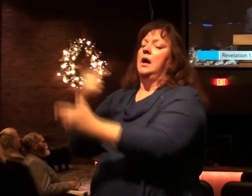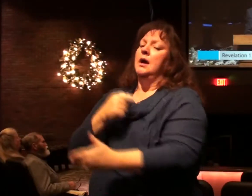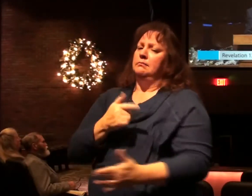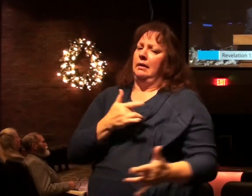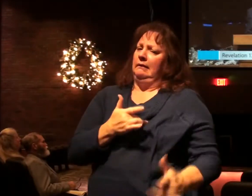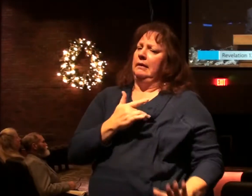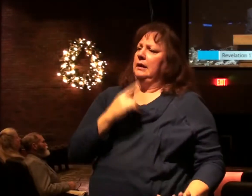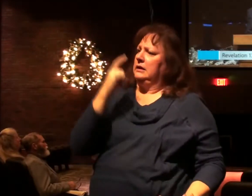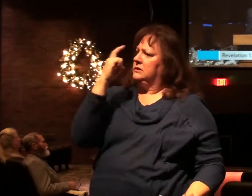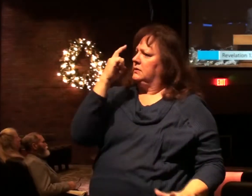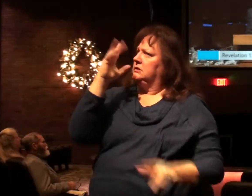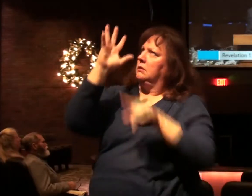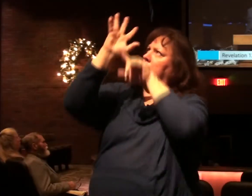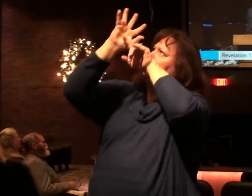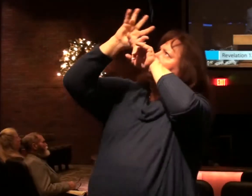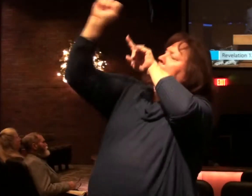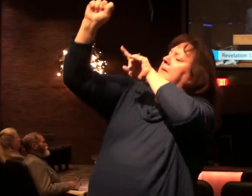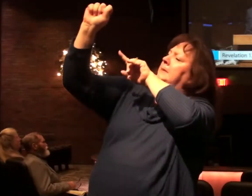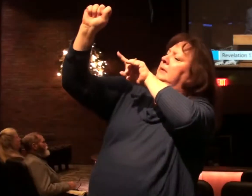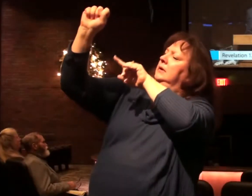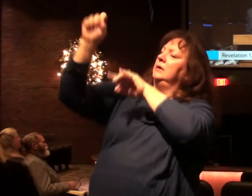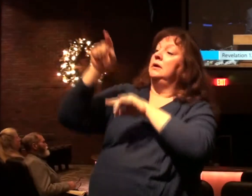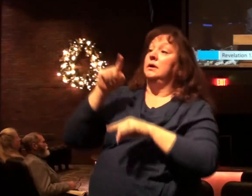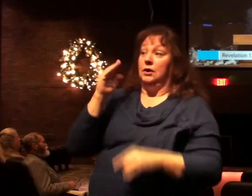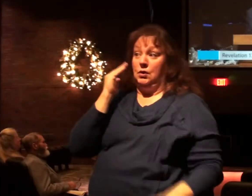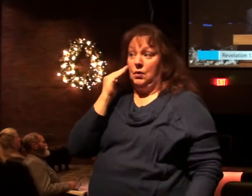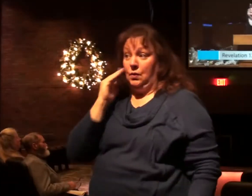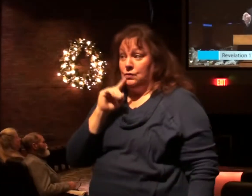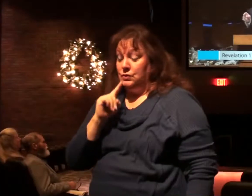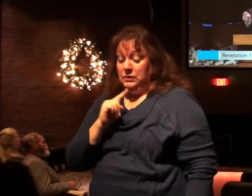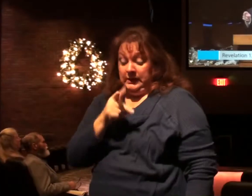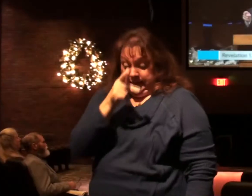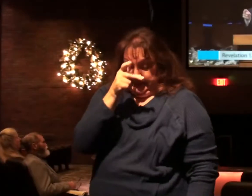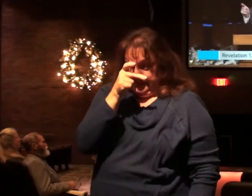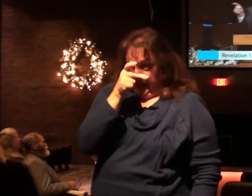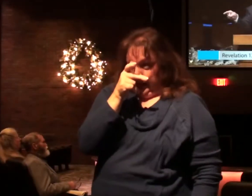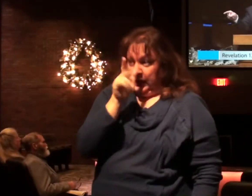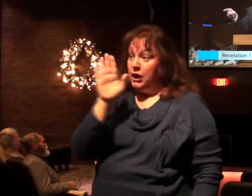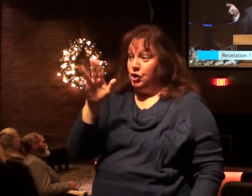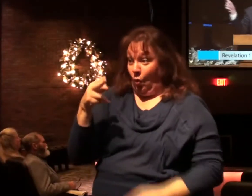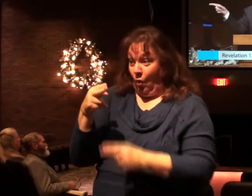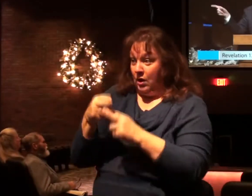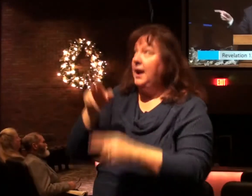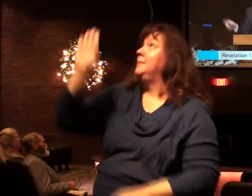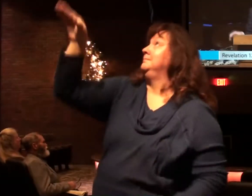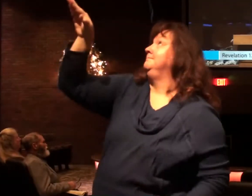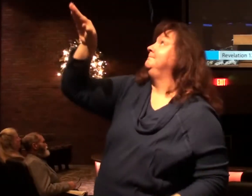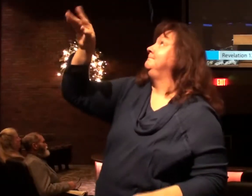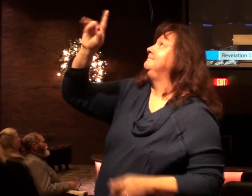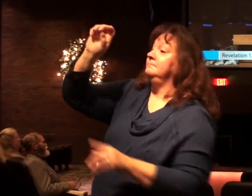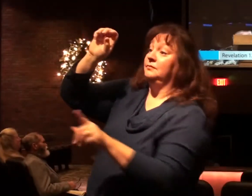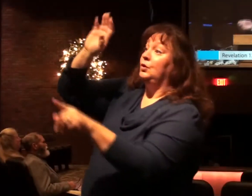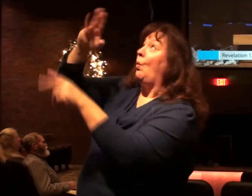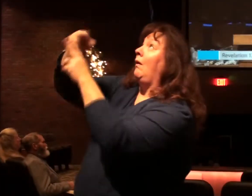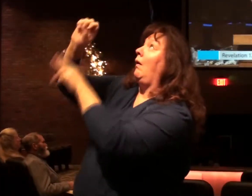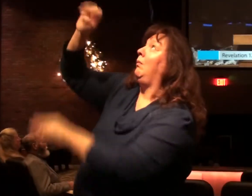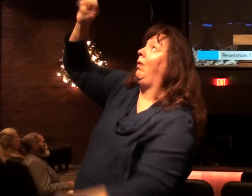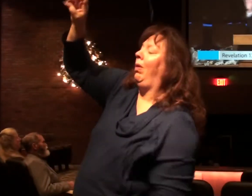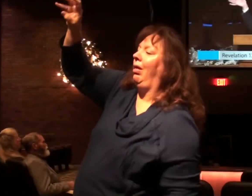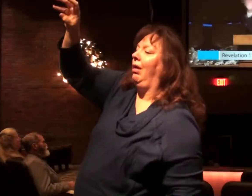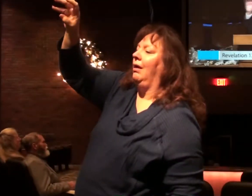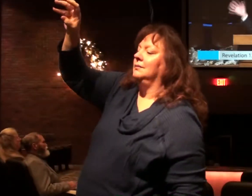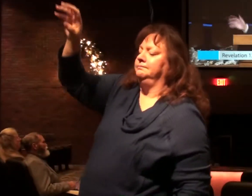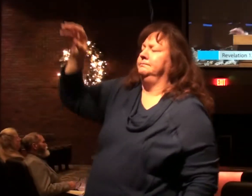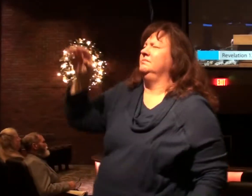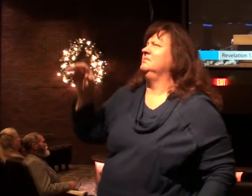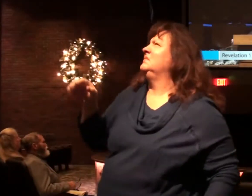He has a wisdom far beyond. You can be sure if Satan brings up your name before the throne of God in heaven, Satan